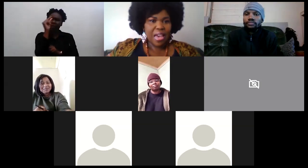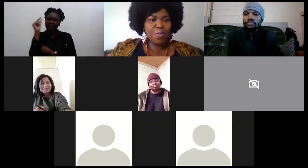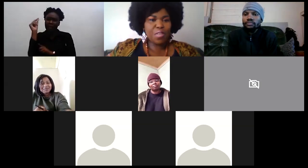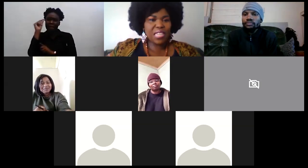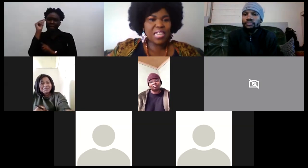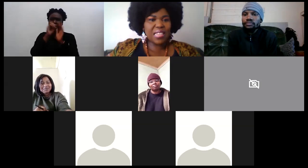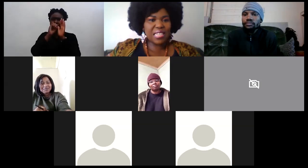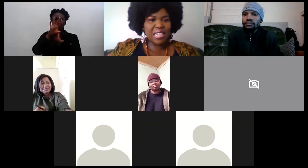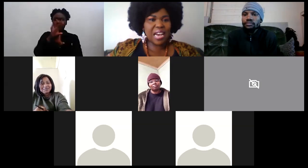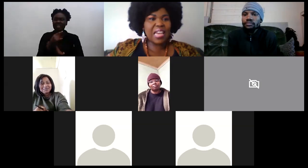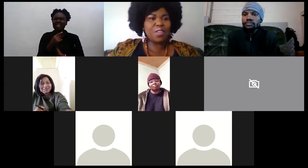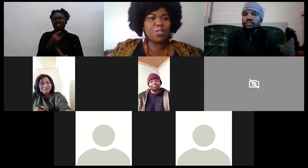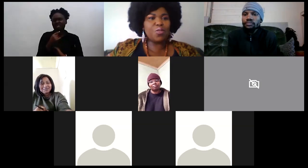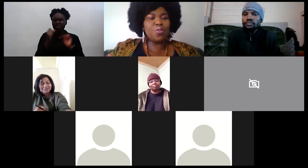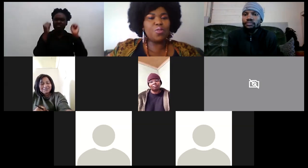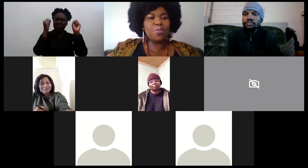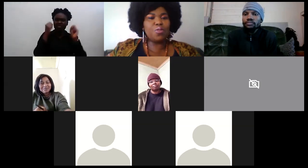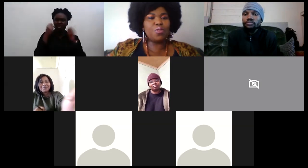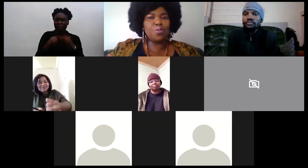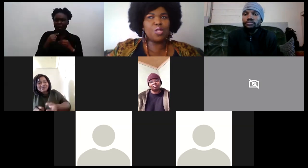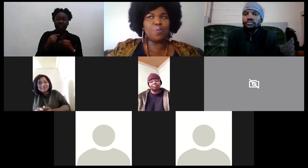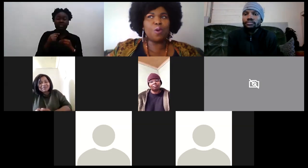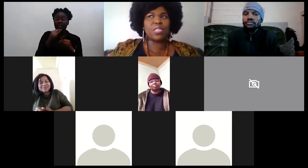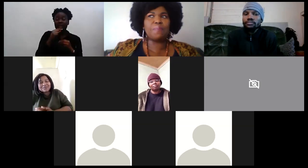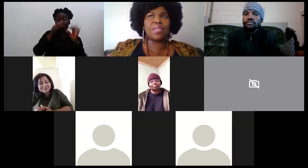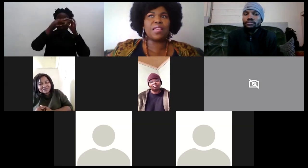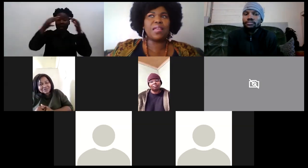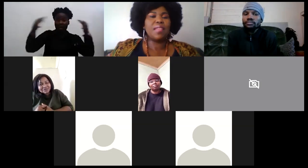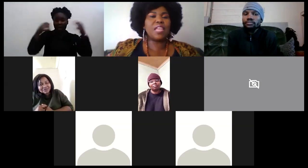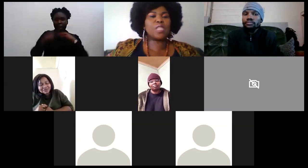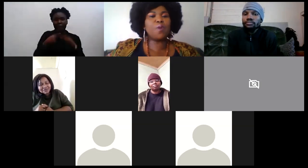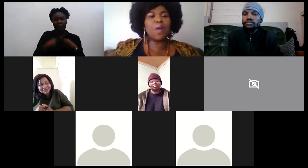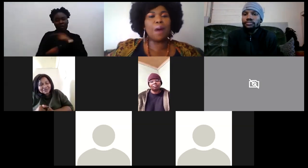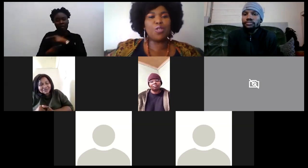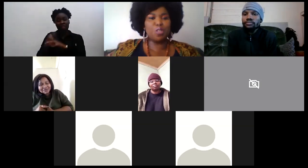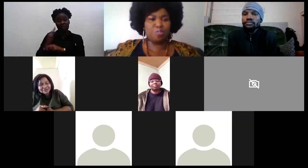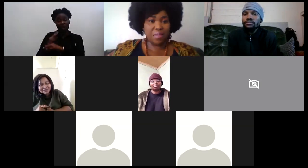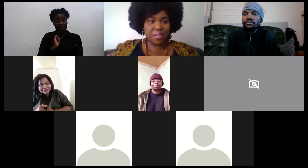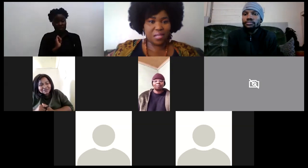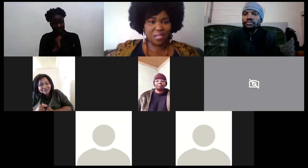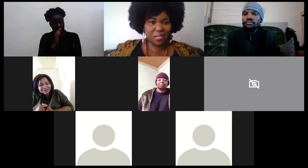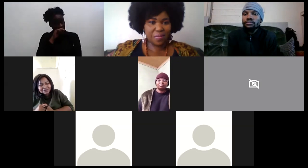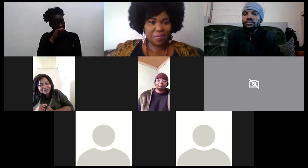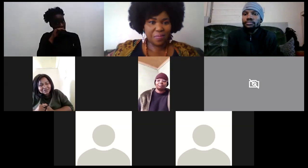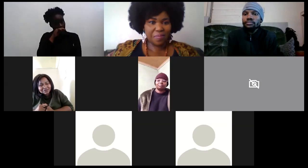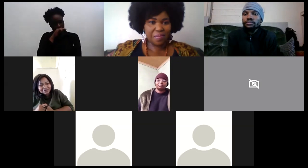and you were standing in the sun and you you you you you spoke something that spoke about your dreams